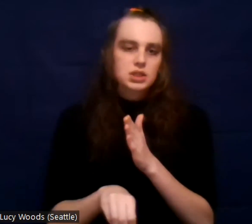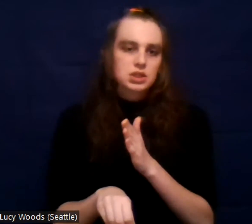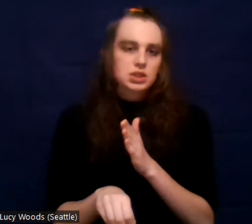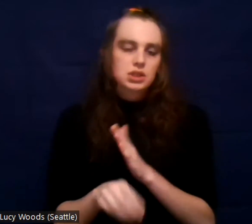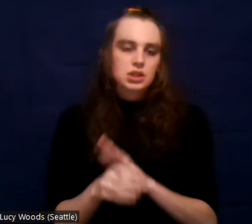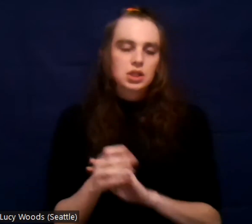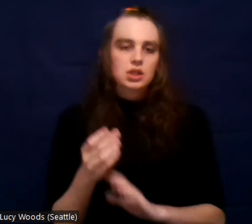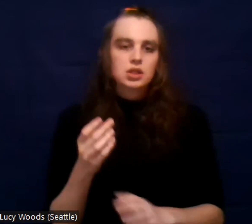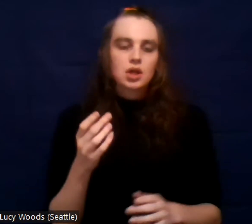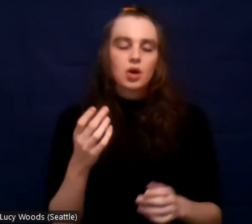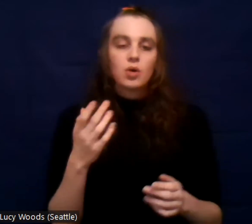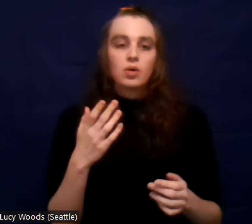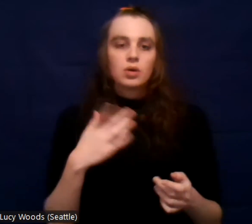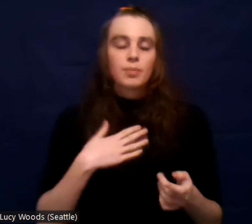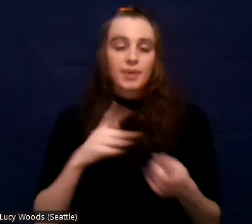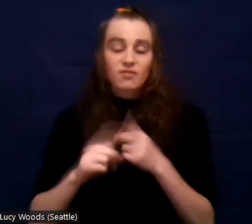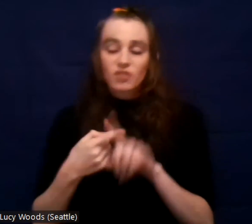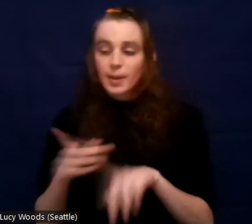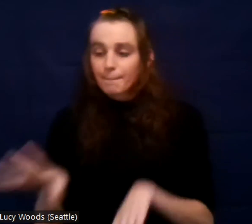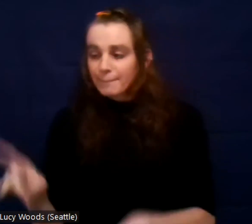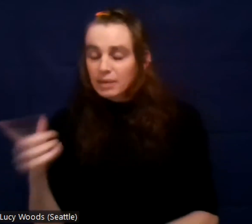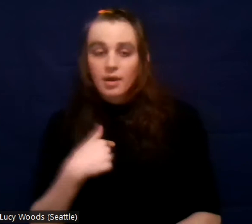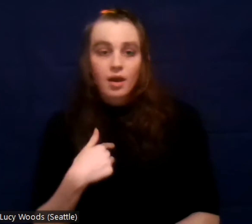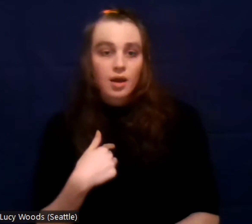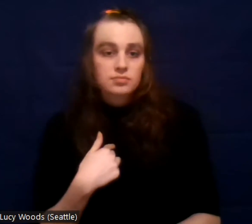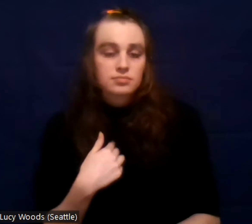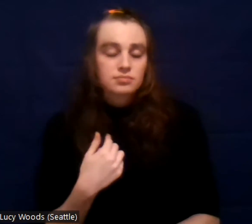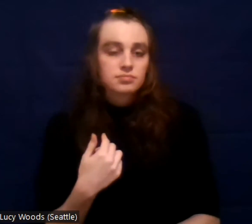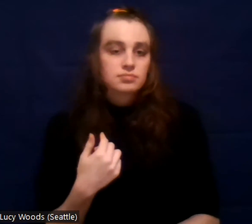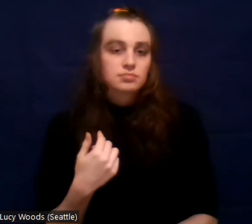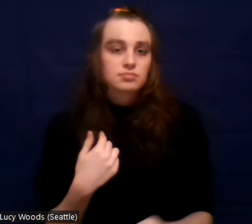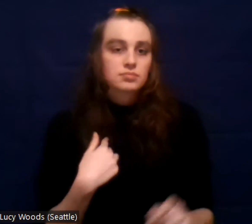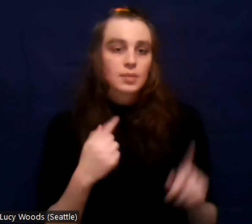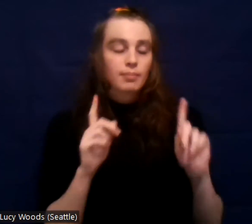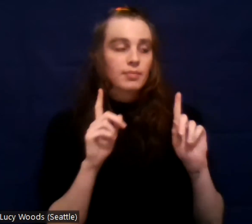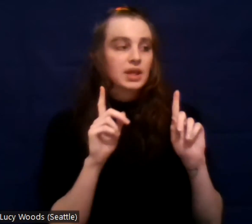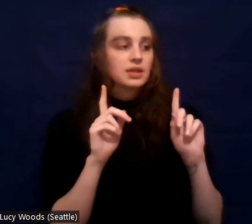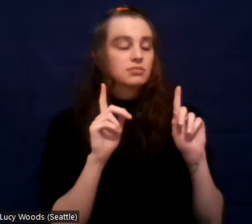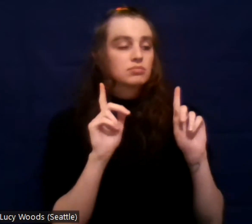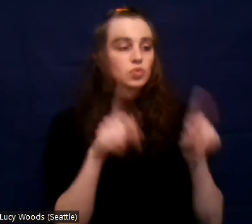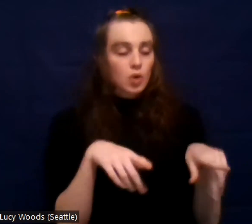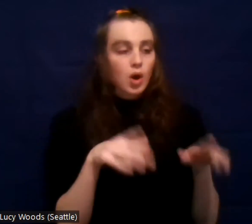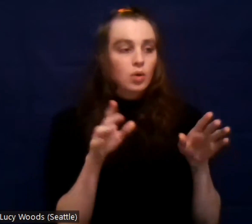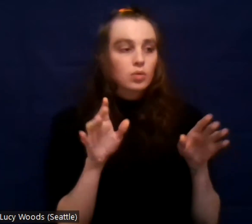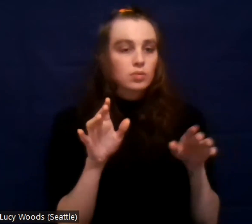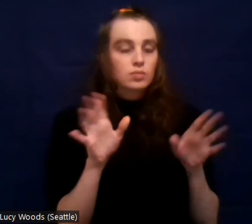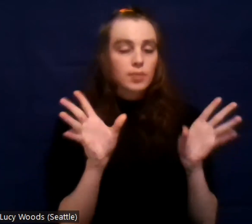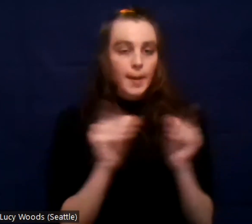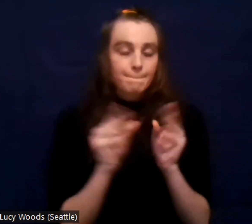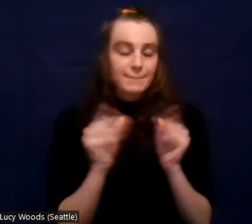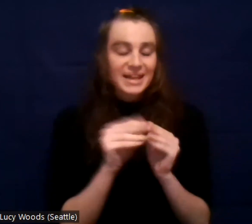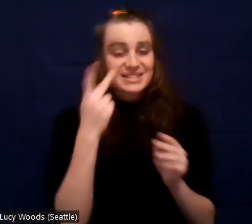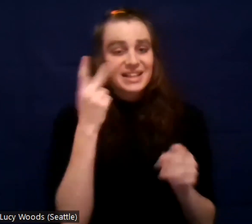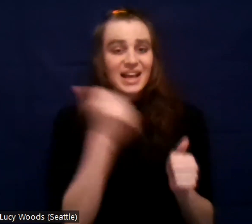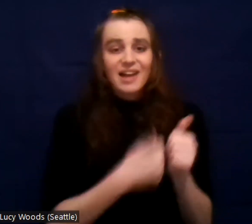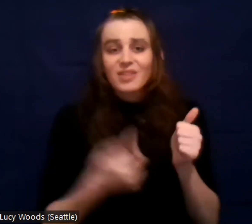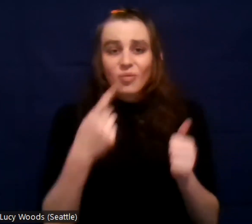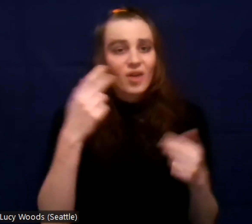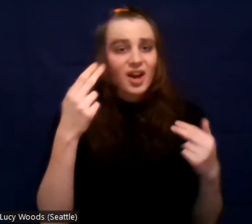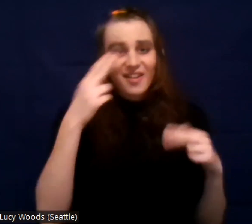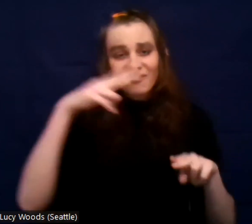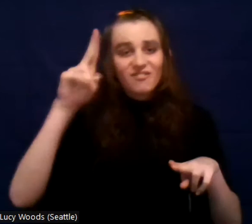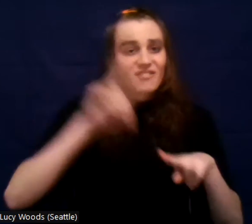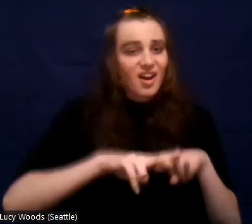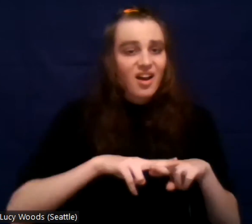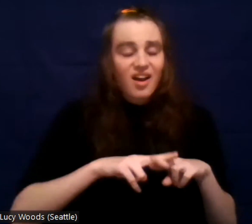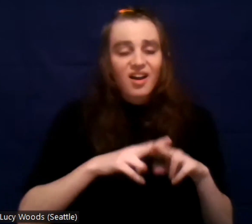to this little bit skit and I, I seen everyone just having fun cutting up. Um, but